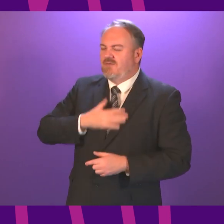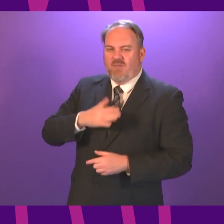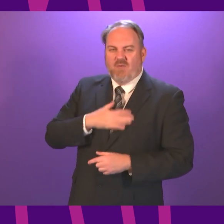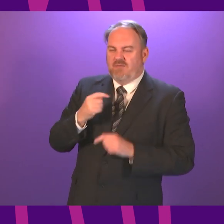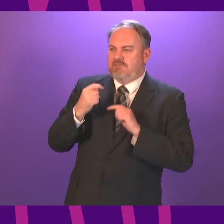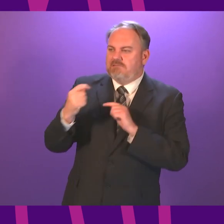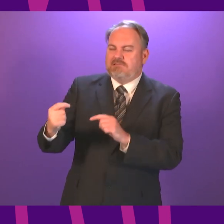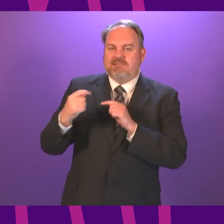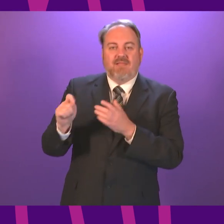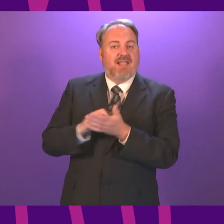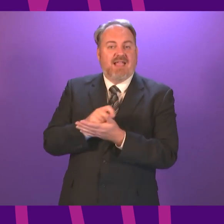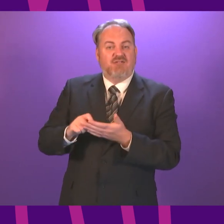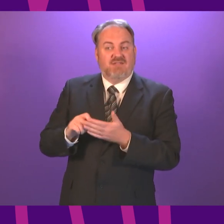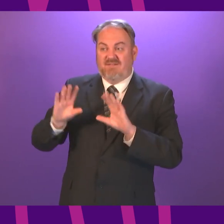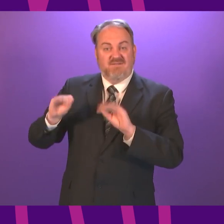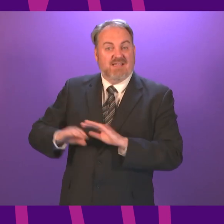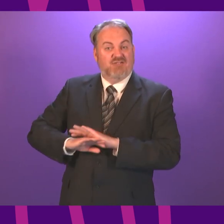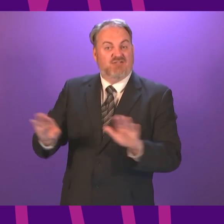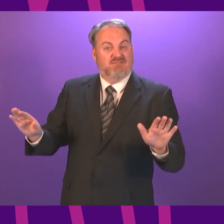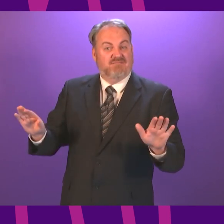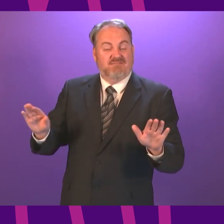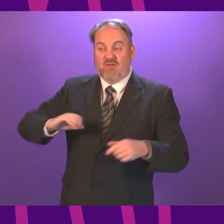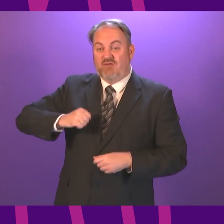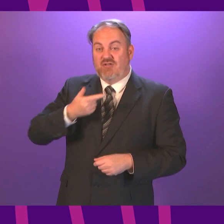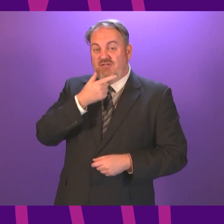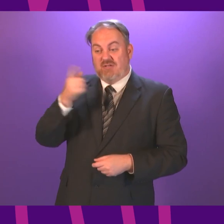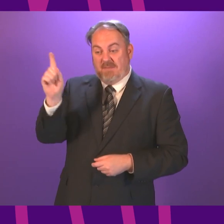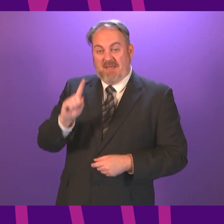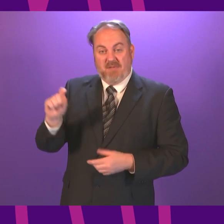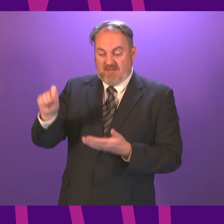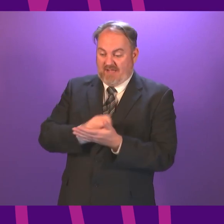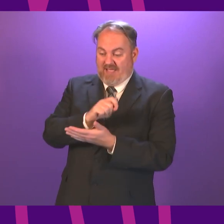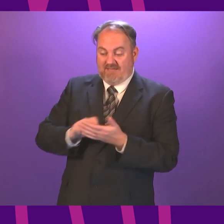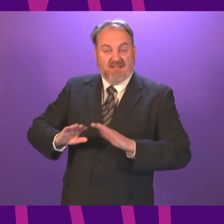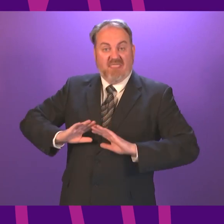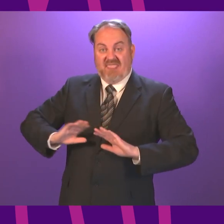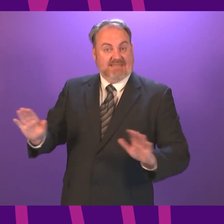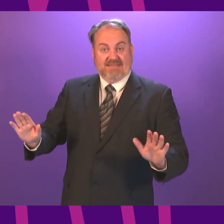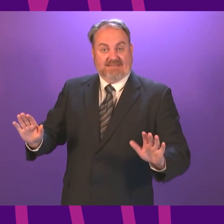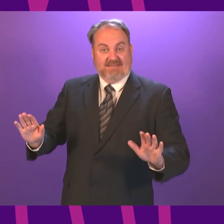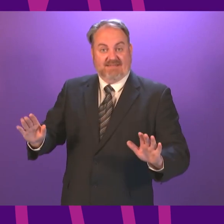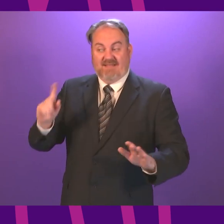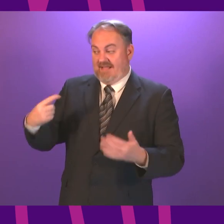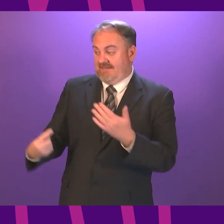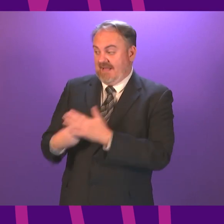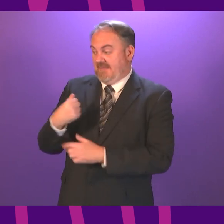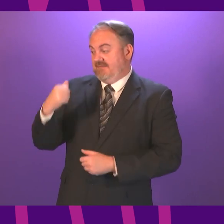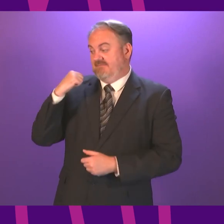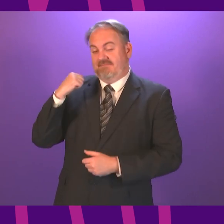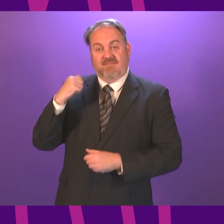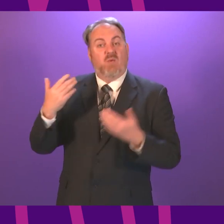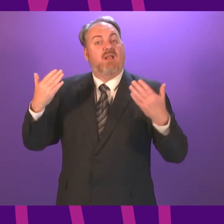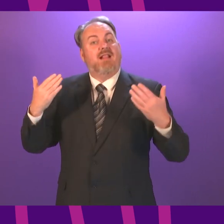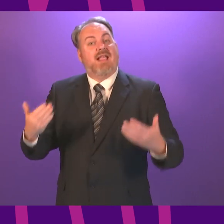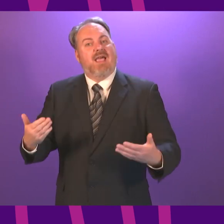the election The people of Scotland had their say and made their decision Now let's debate our differences robustly and